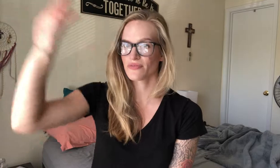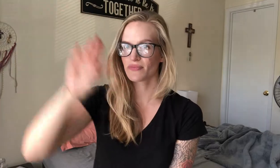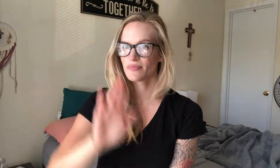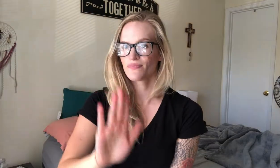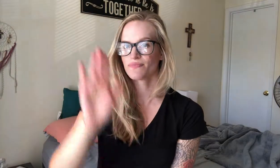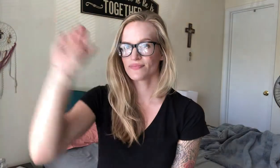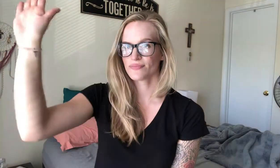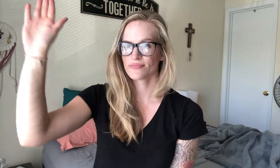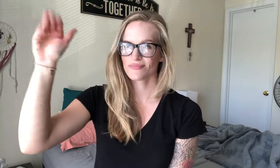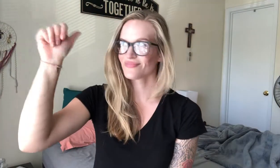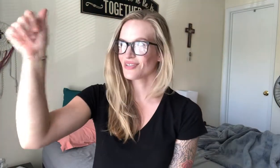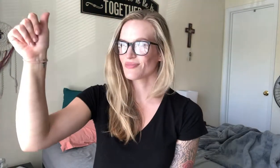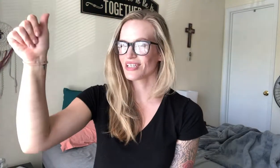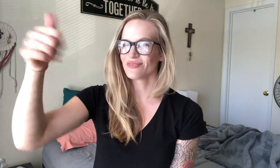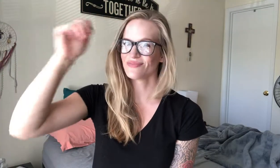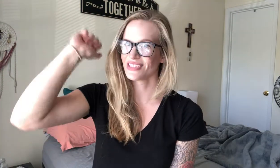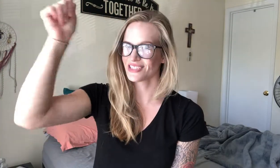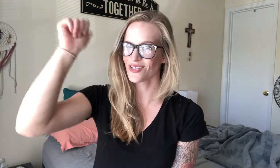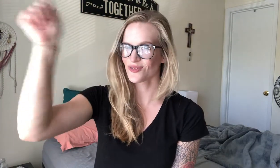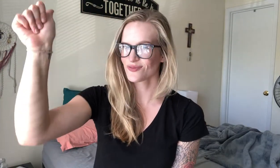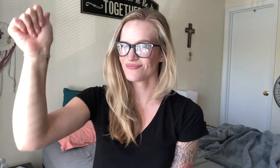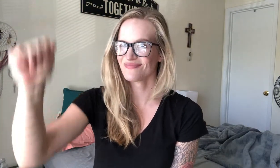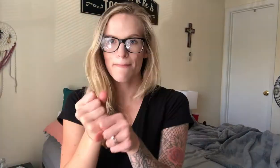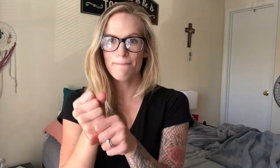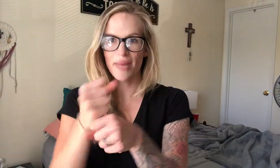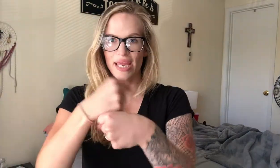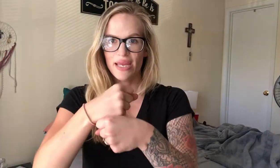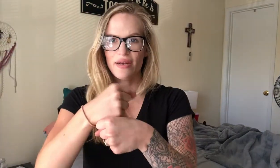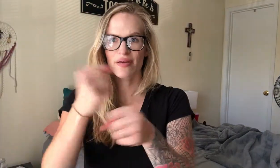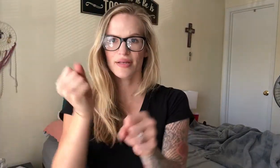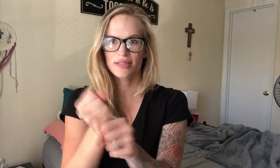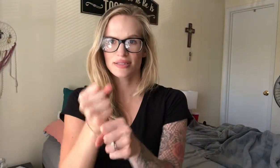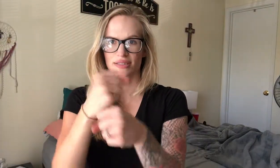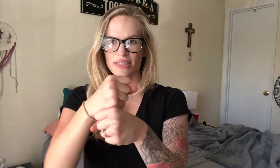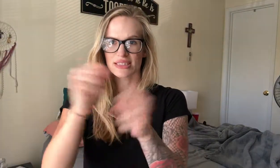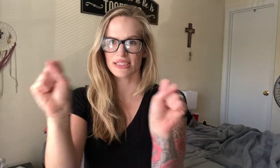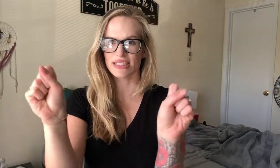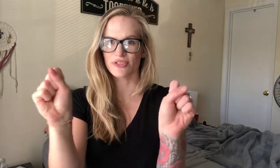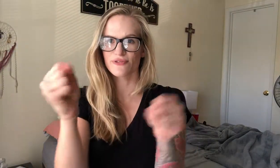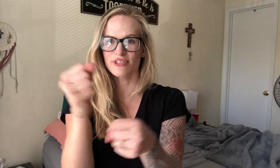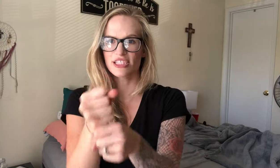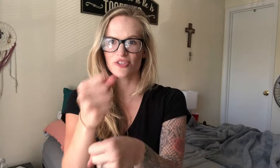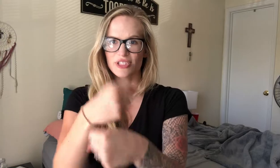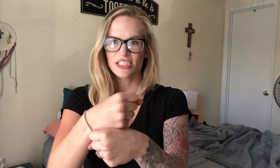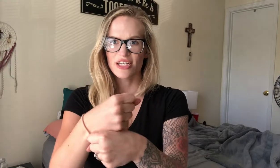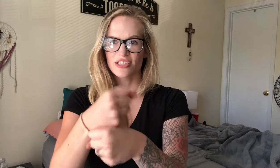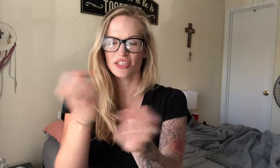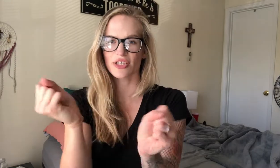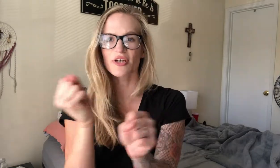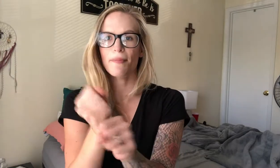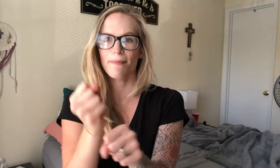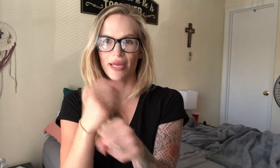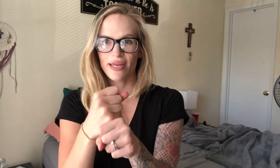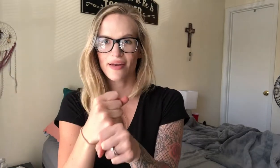up there, his own. Made. So this is like two fists twisting on each other made